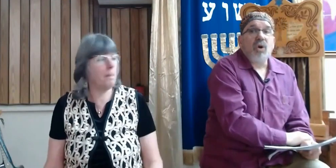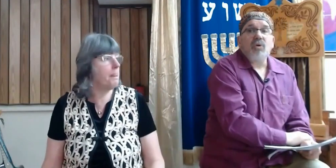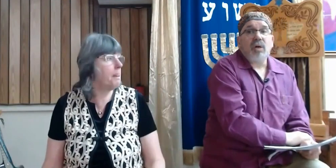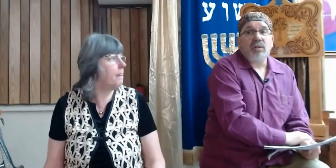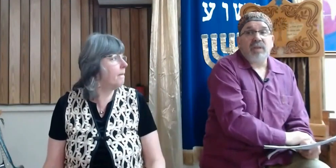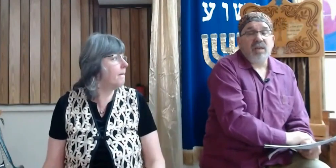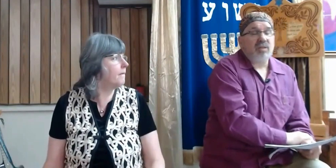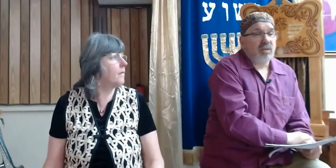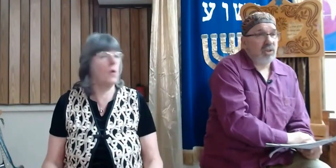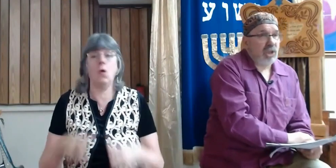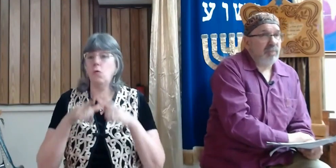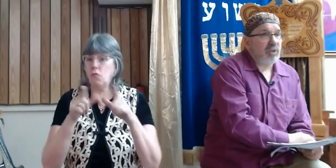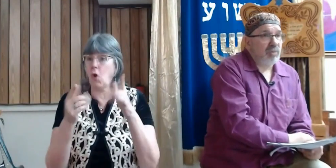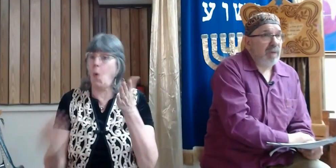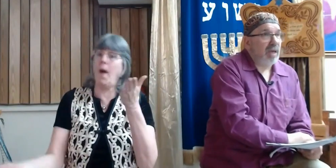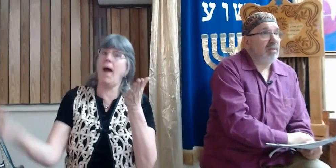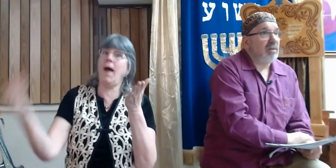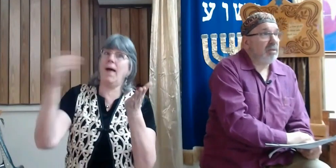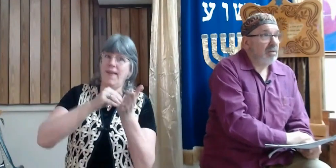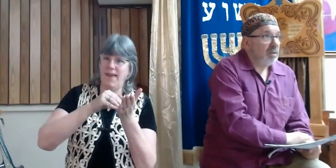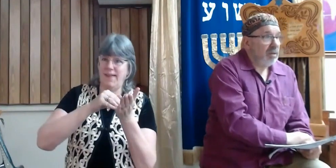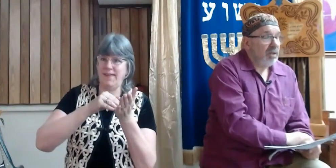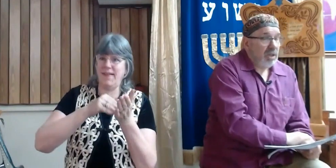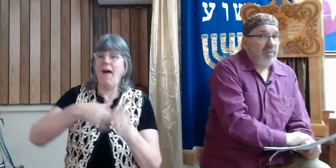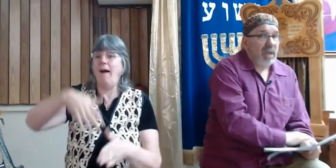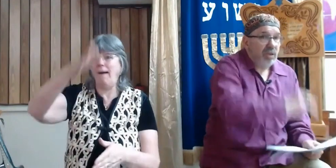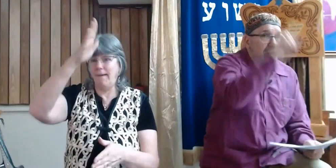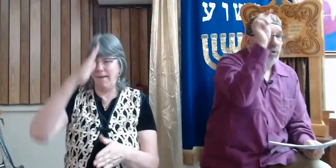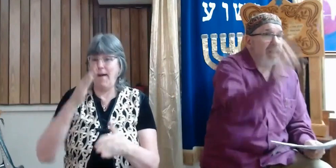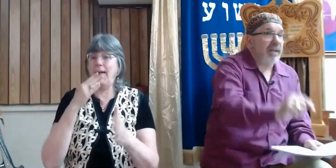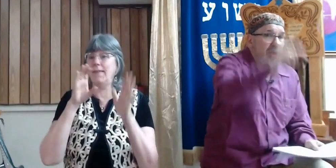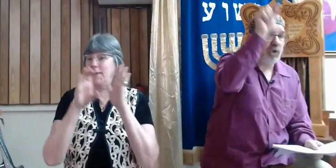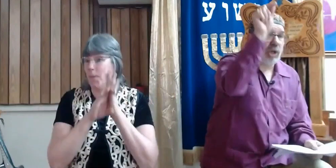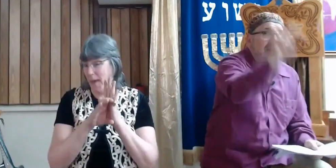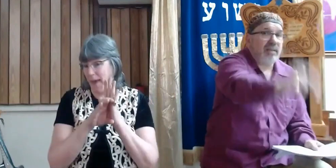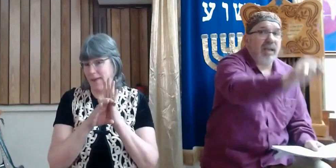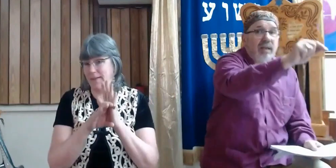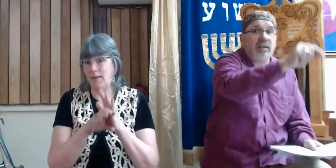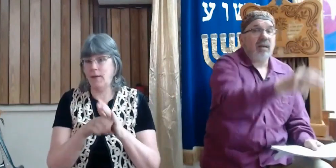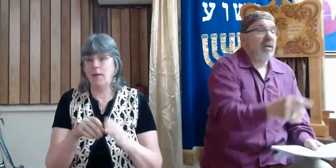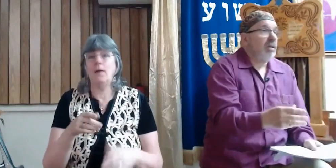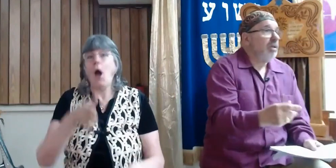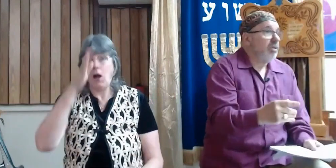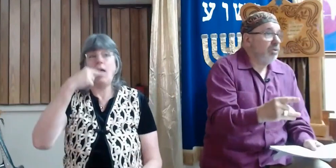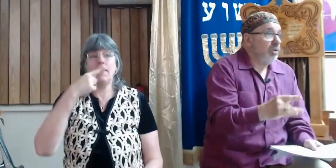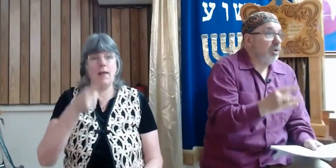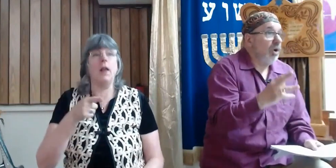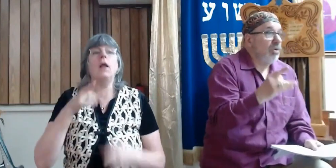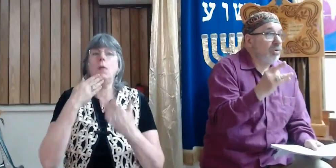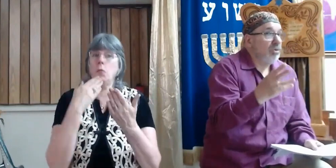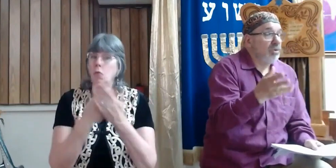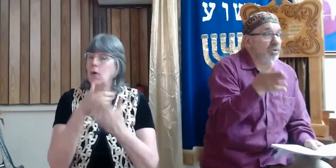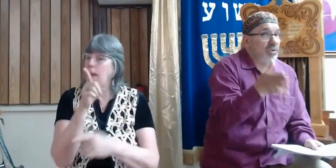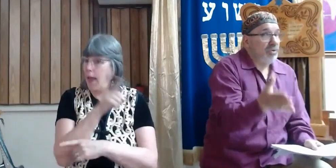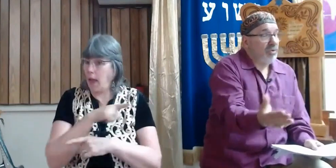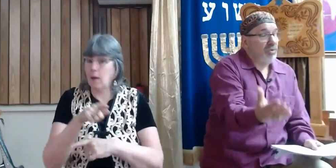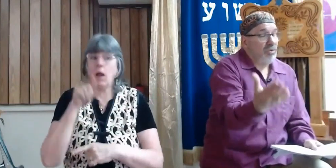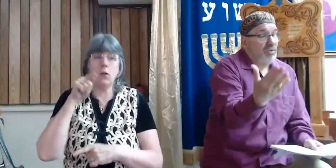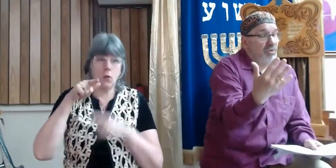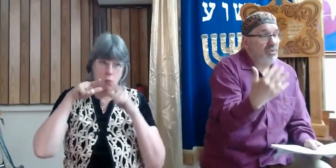To go against Hashem's command. Hashem said, it's a good land, I should try to take it. To go,